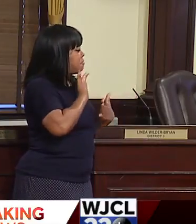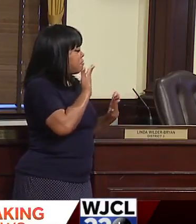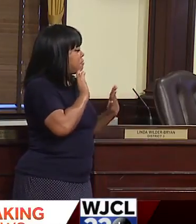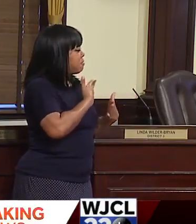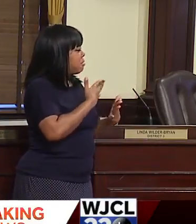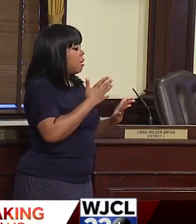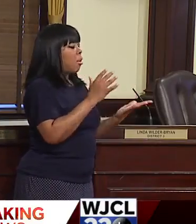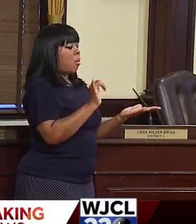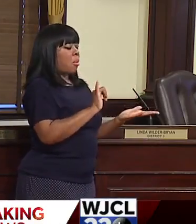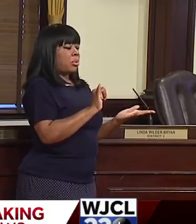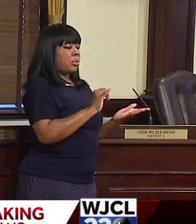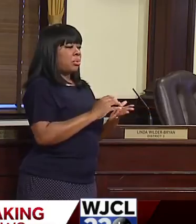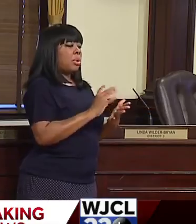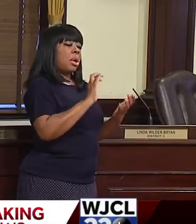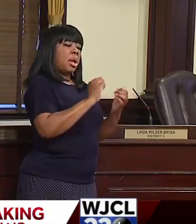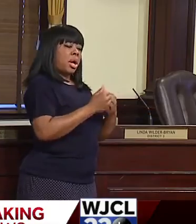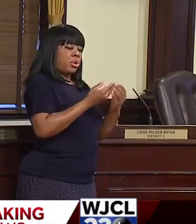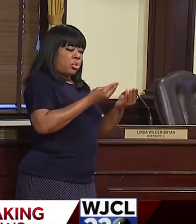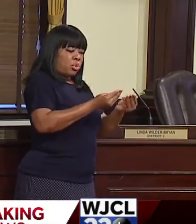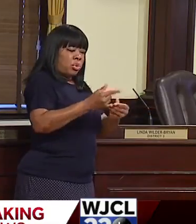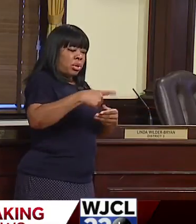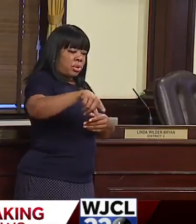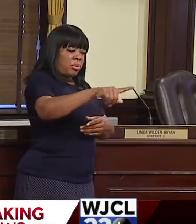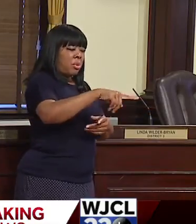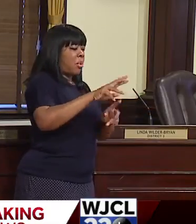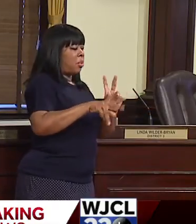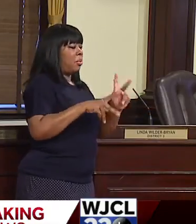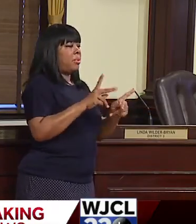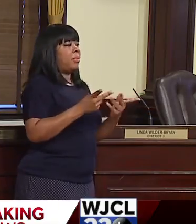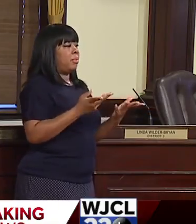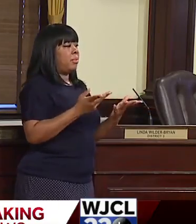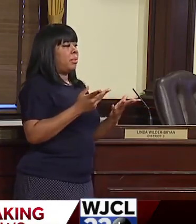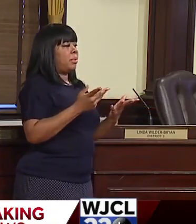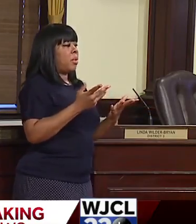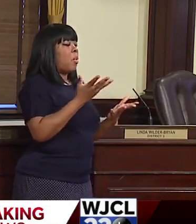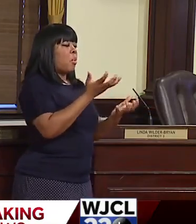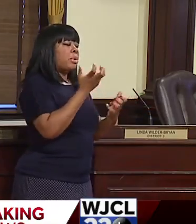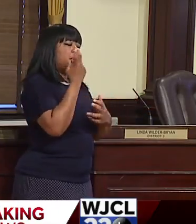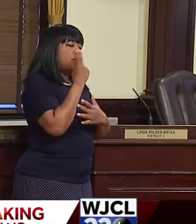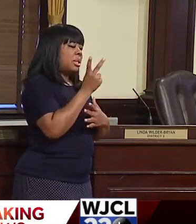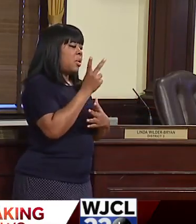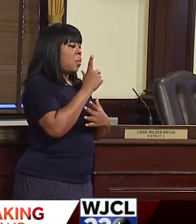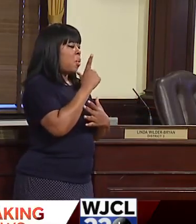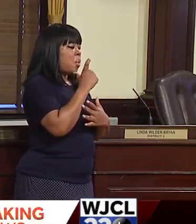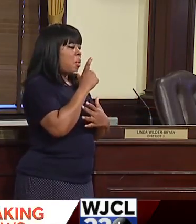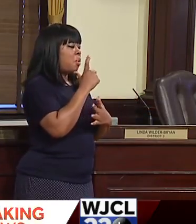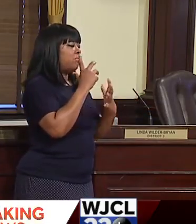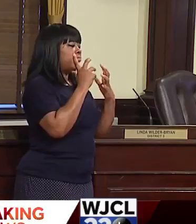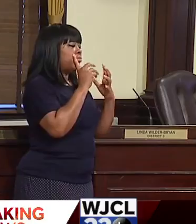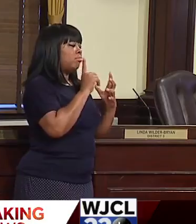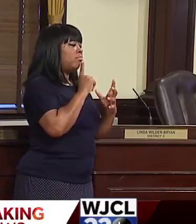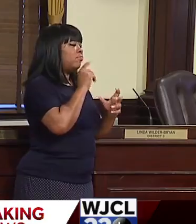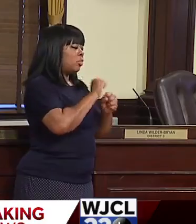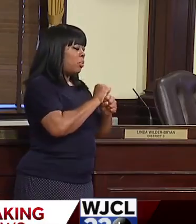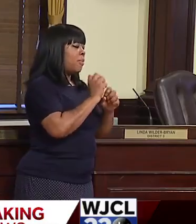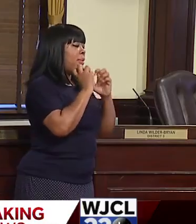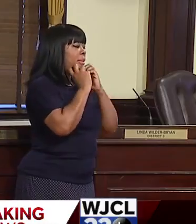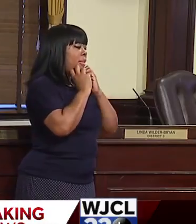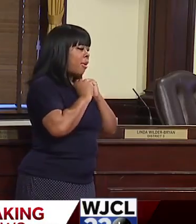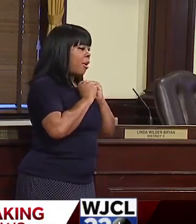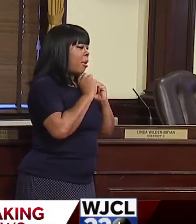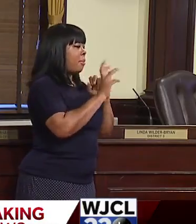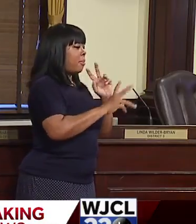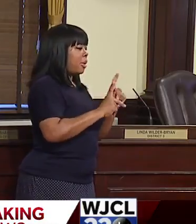people side of it. How do you treat those constituents and those that you serve? For me, that's the most important thing. And I'm